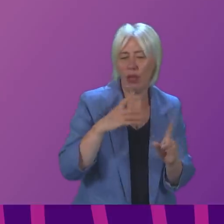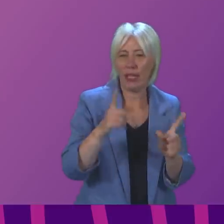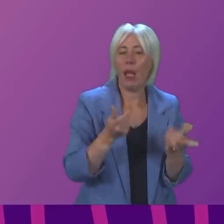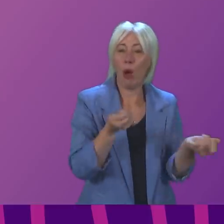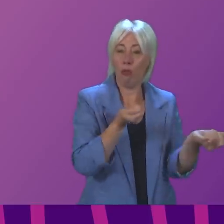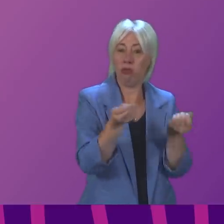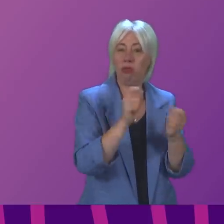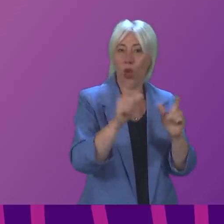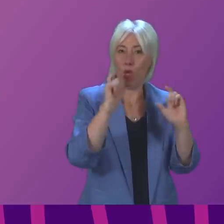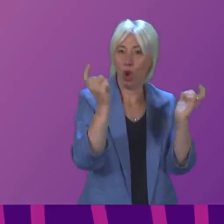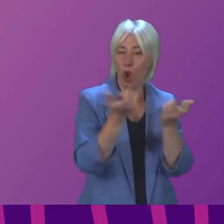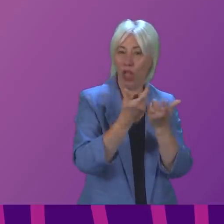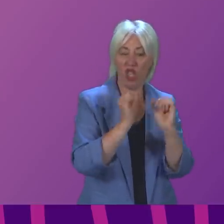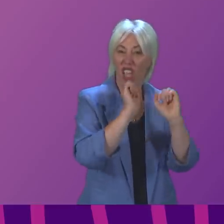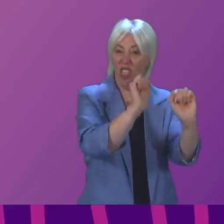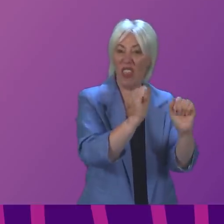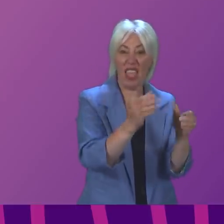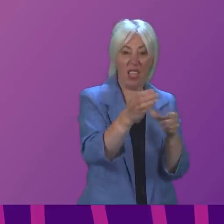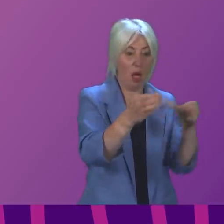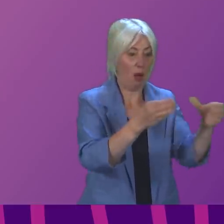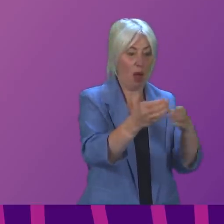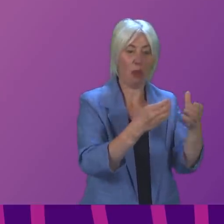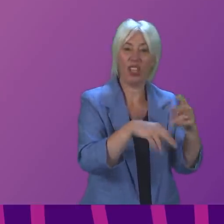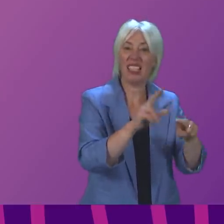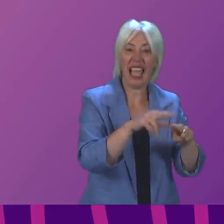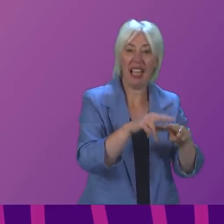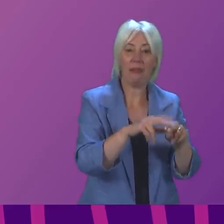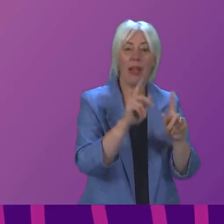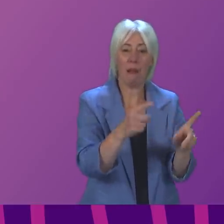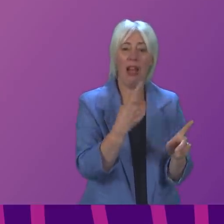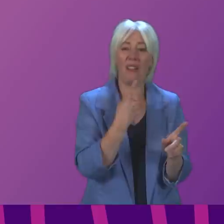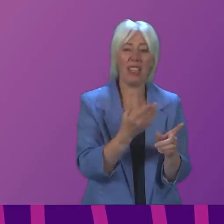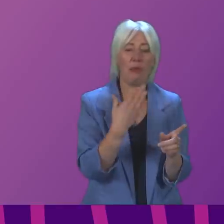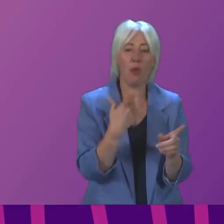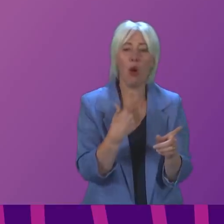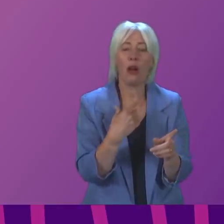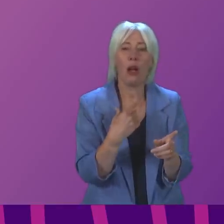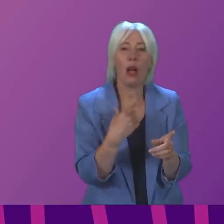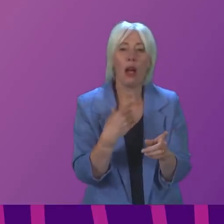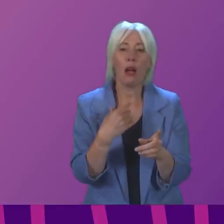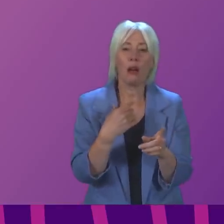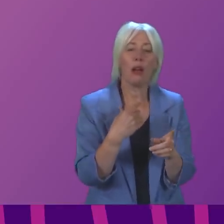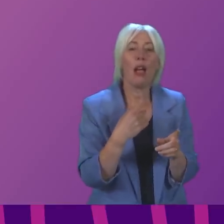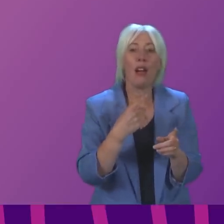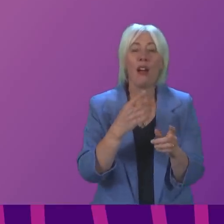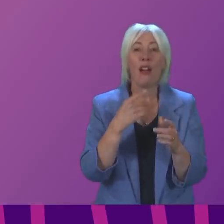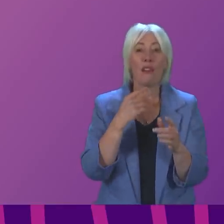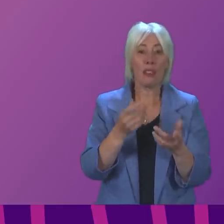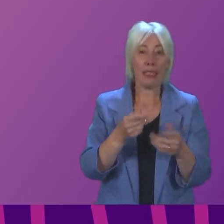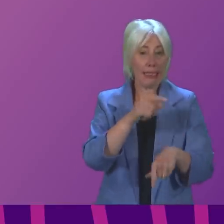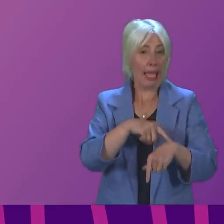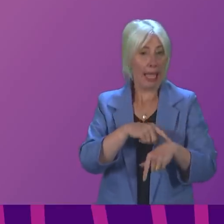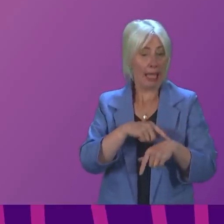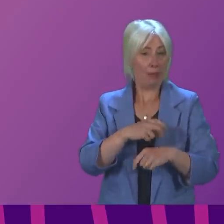is for them. They are the employers of staff. But let me say unequivocally, as I have said many times before, facility time for trade union